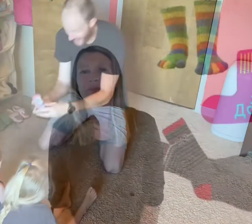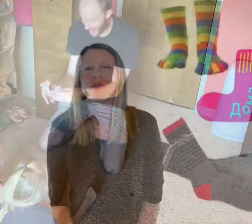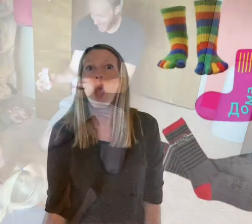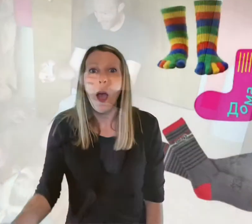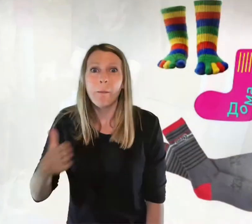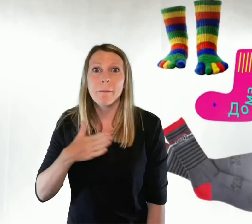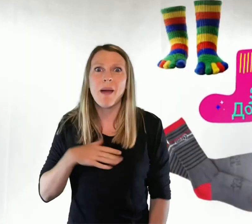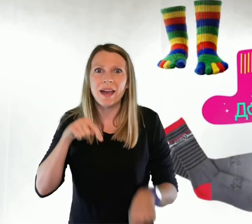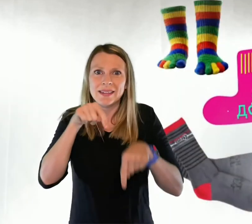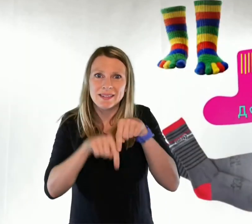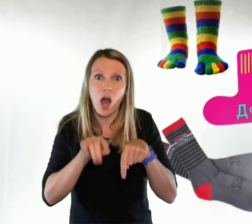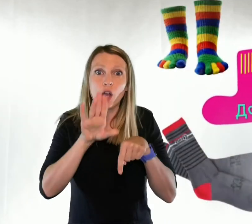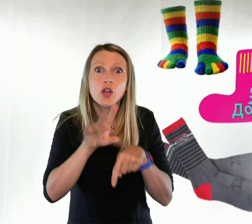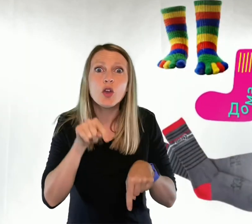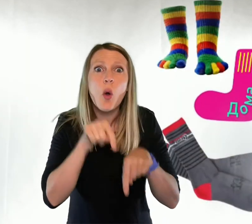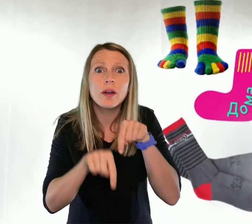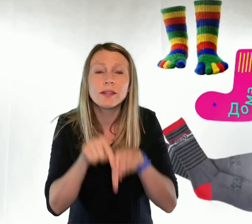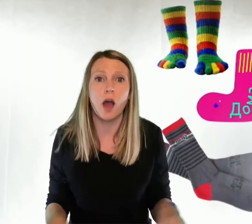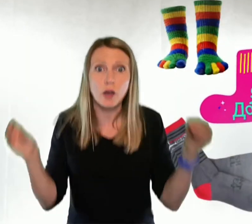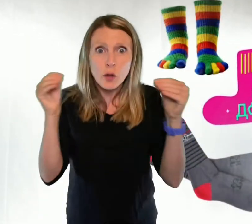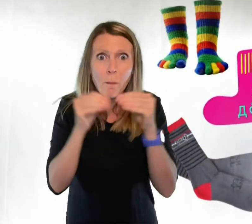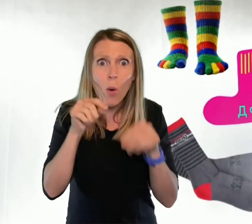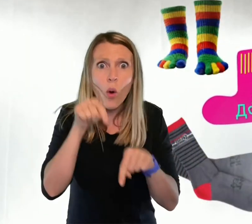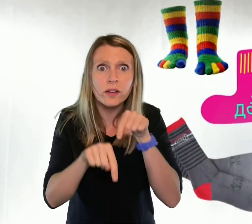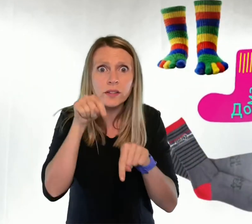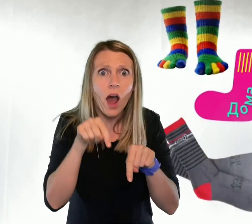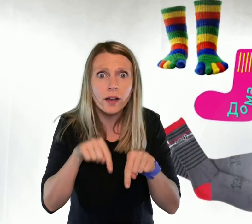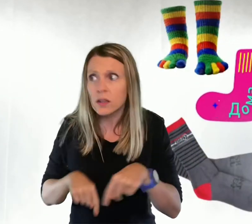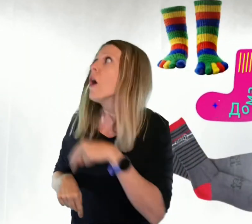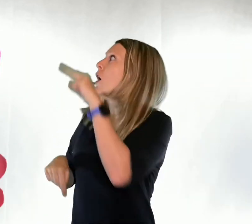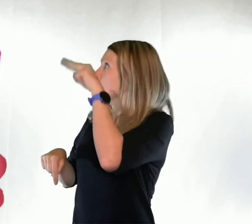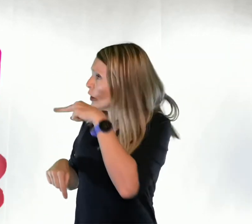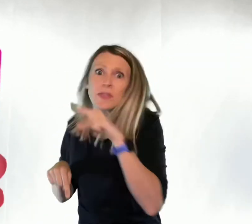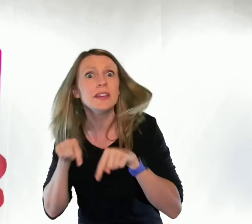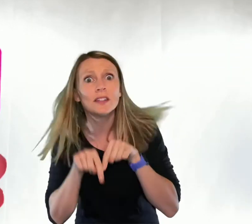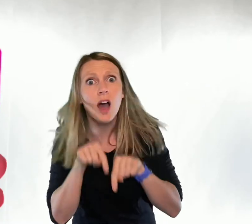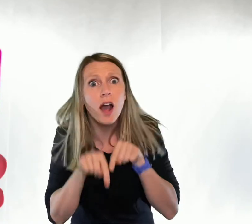My socks, your socks, more socks. Look at these socks.